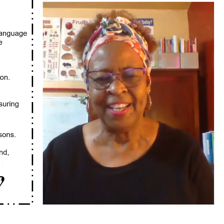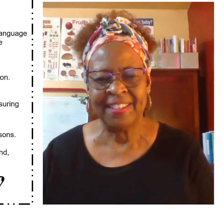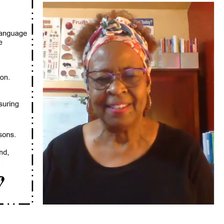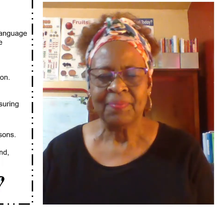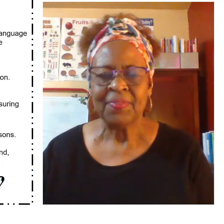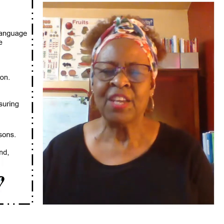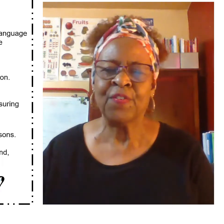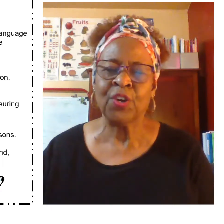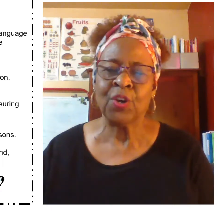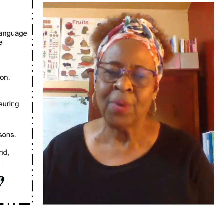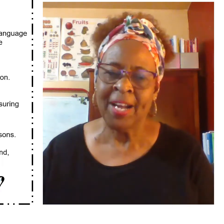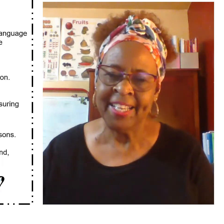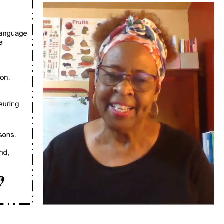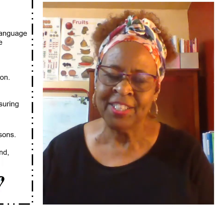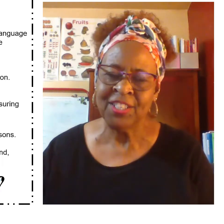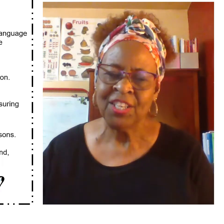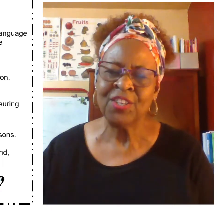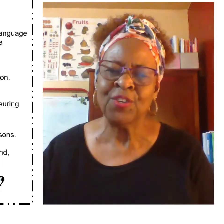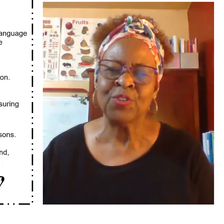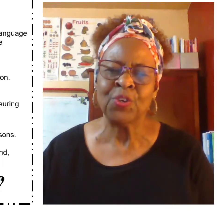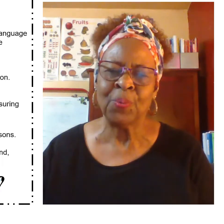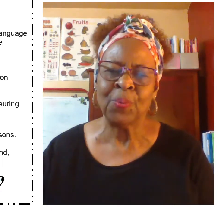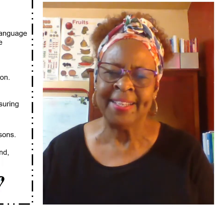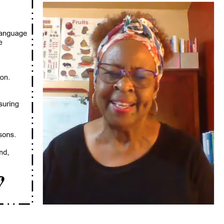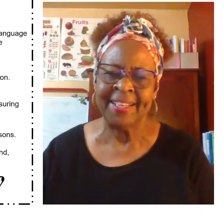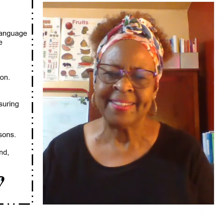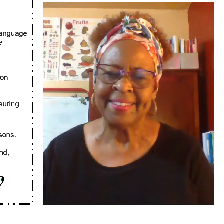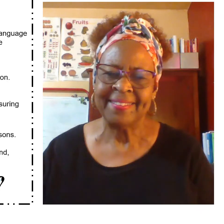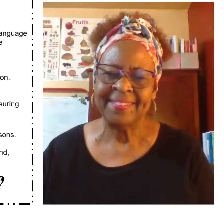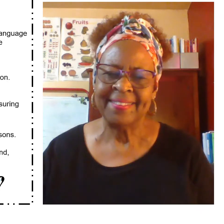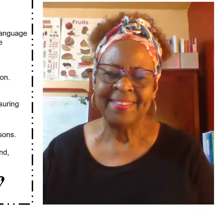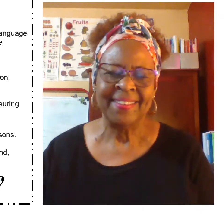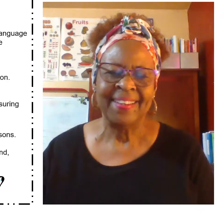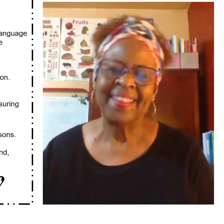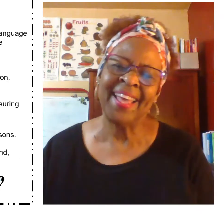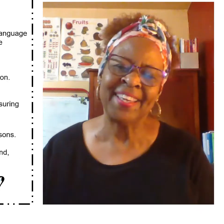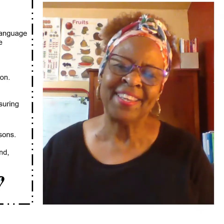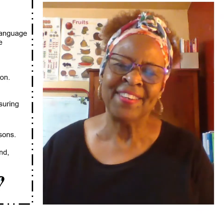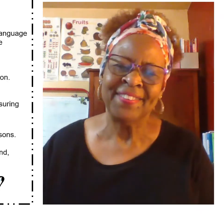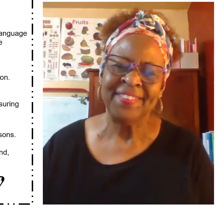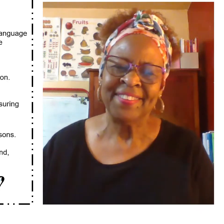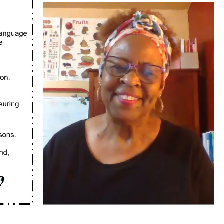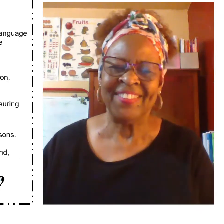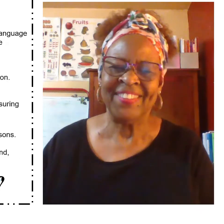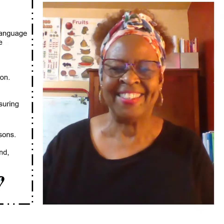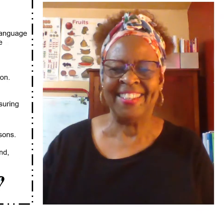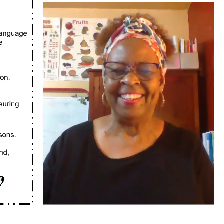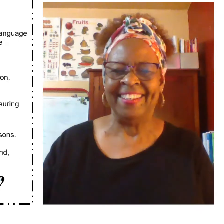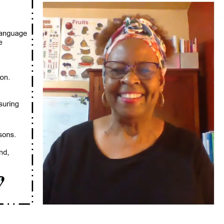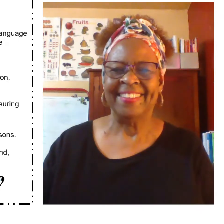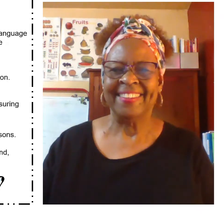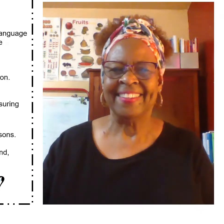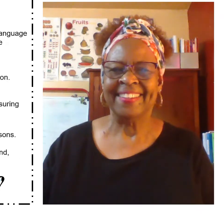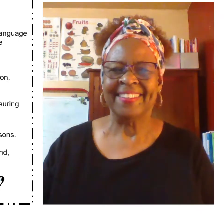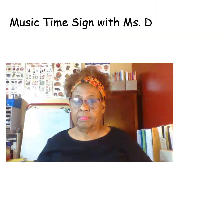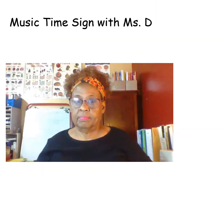left hand. If you are right-handed, use your right hand. Thank you, Miss D.